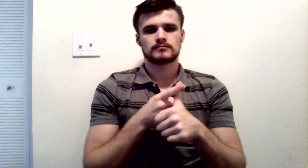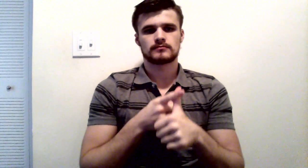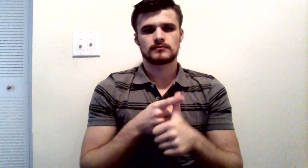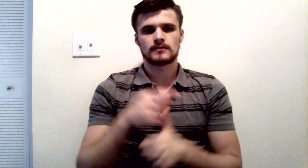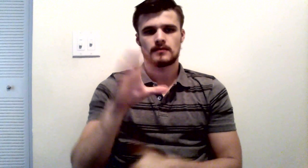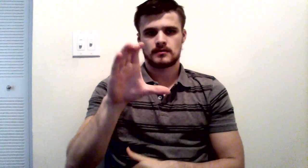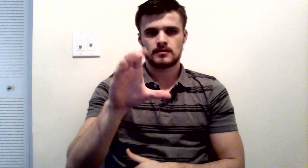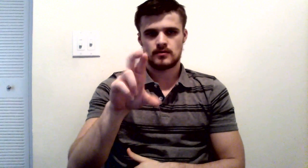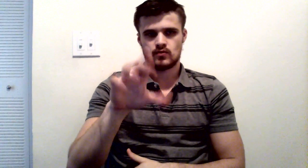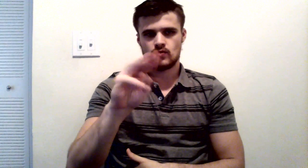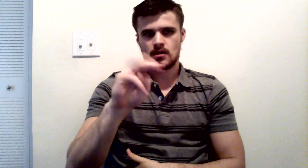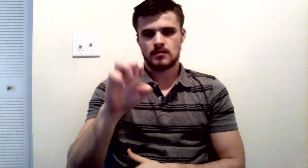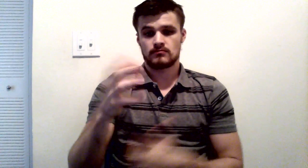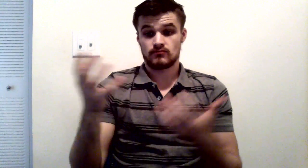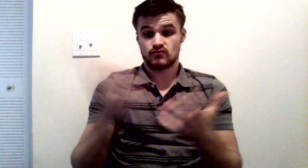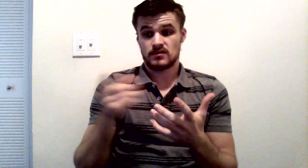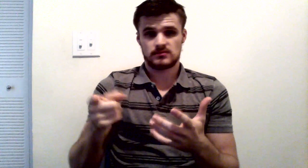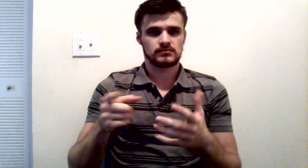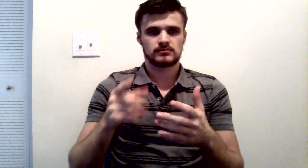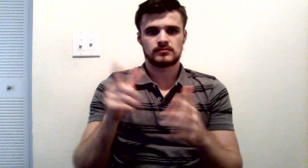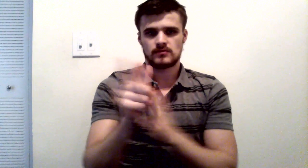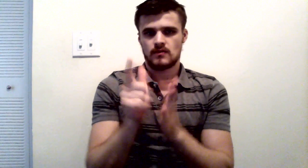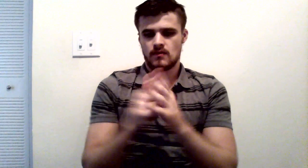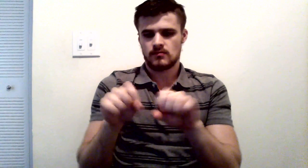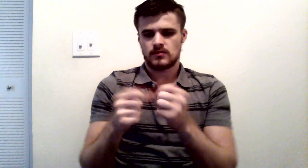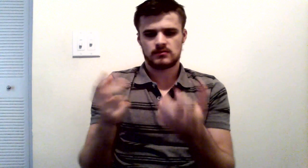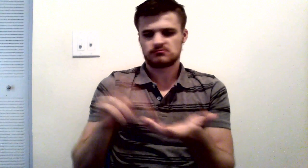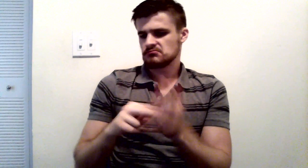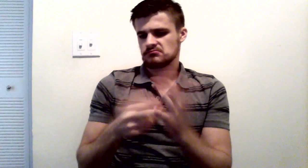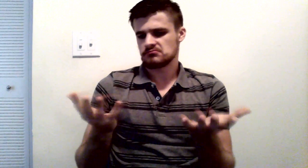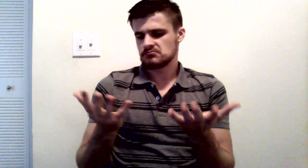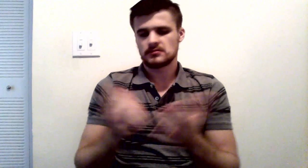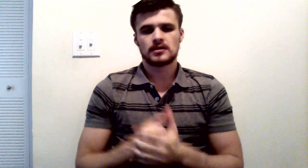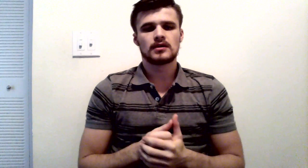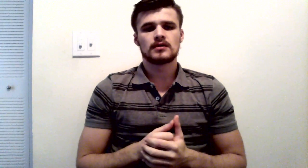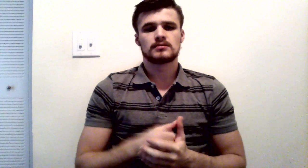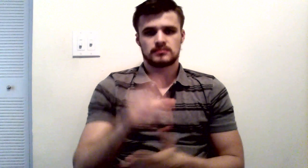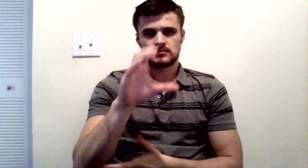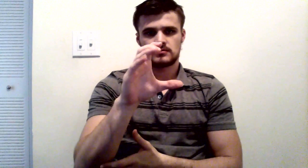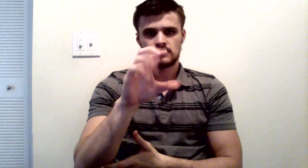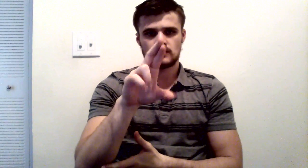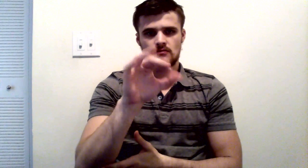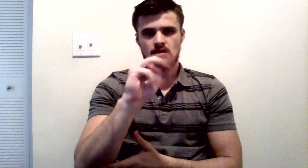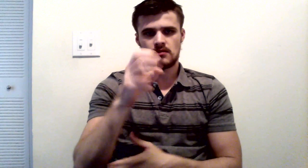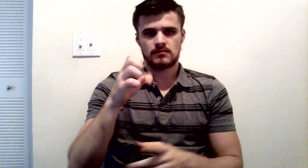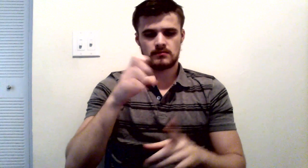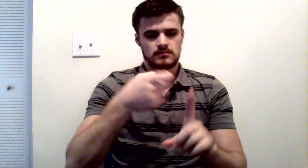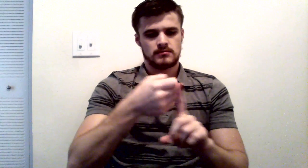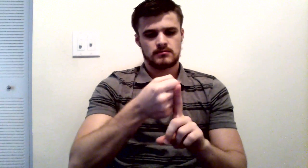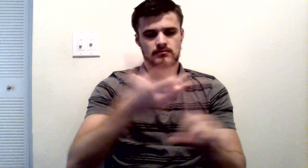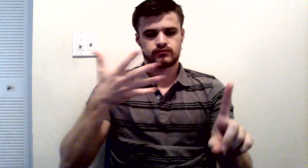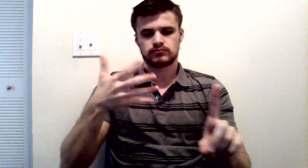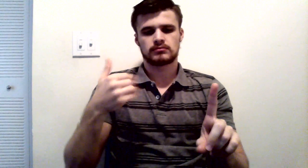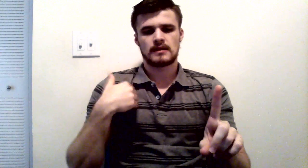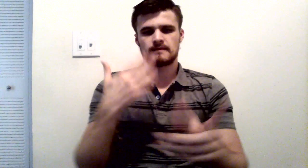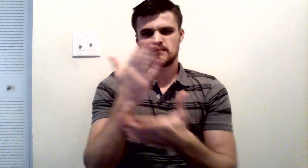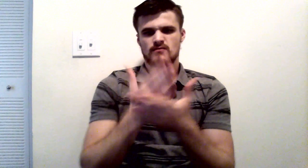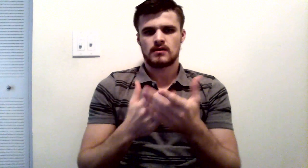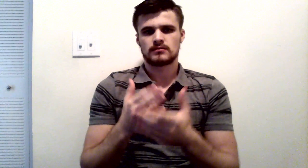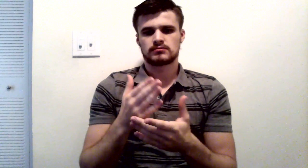crime or what is not a crime? A crime has elements. And a traditional common law